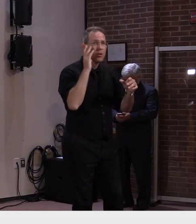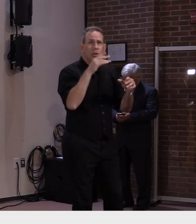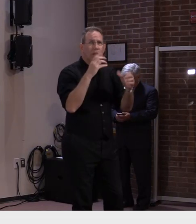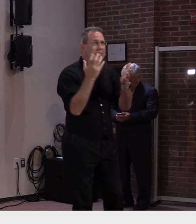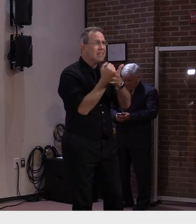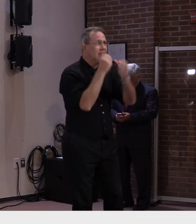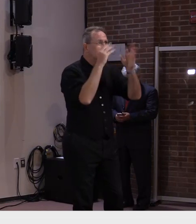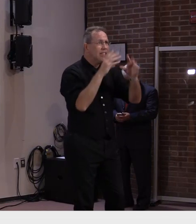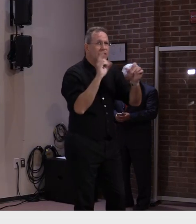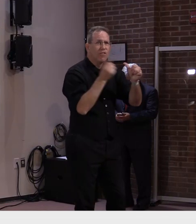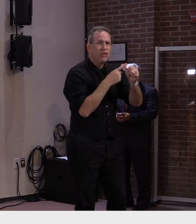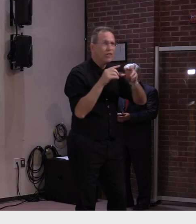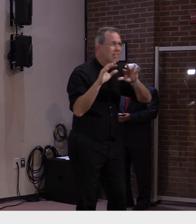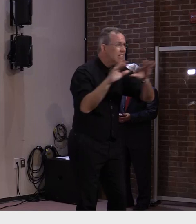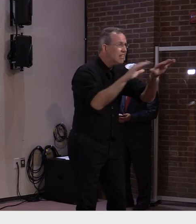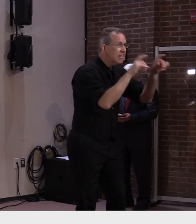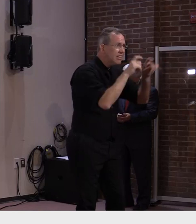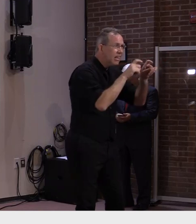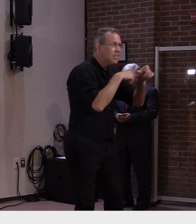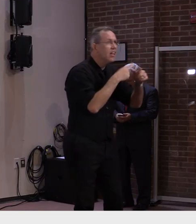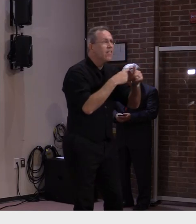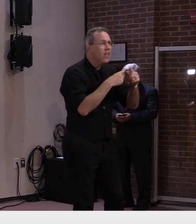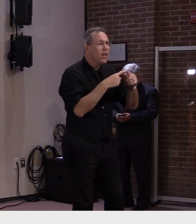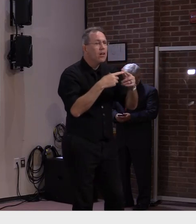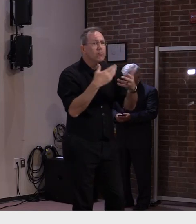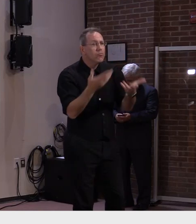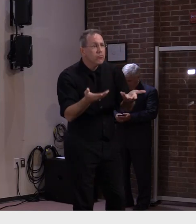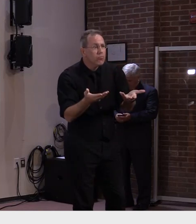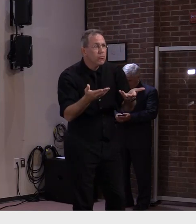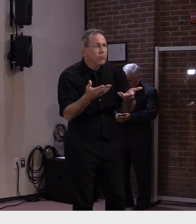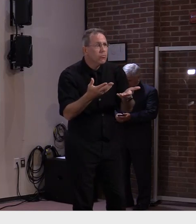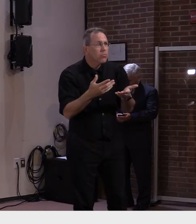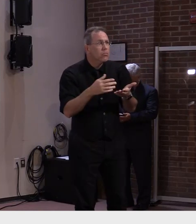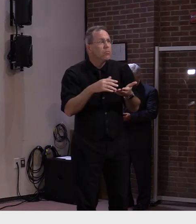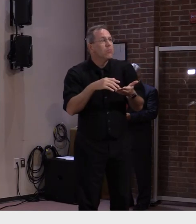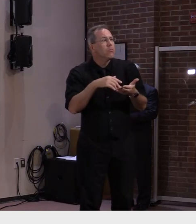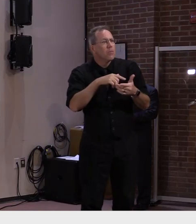could and then established a rolling pattern.